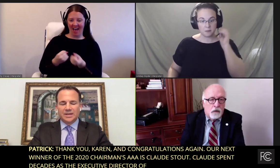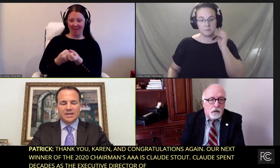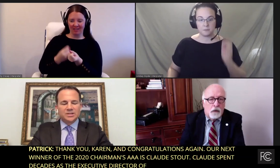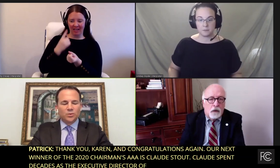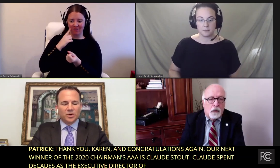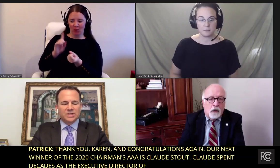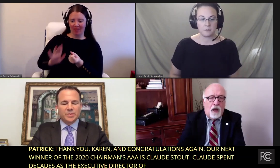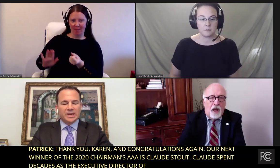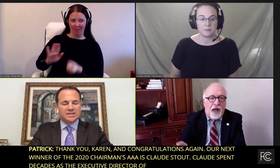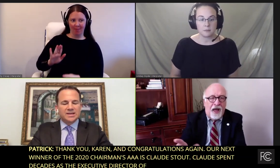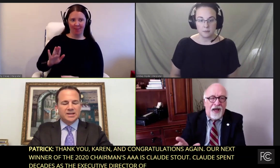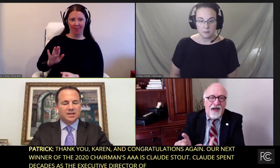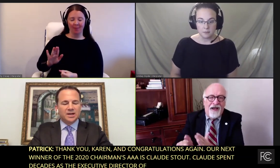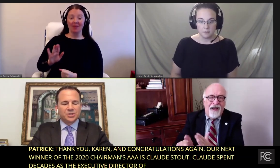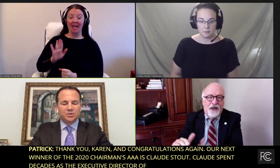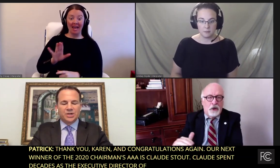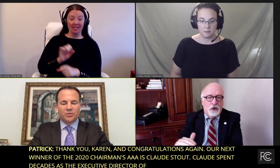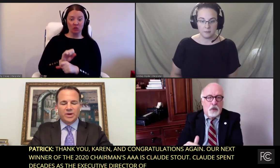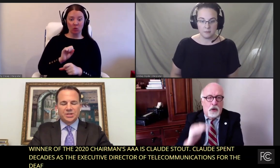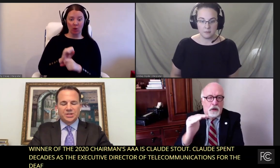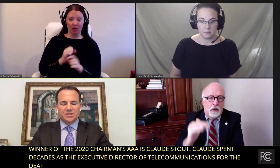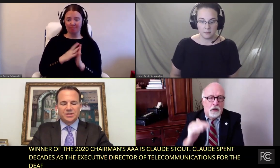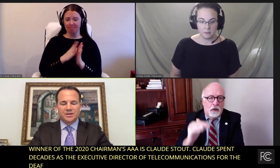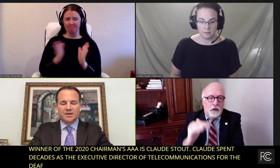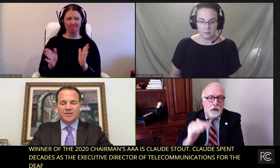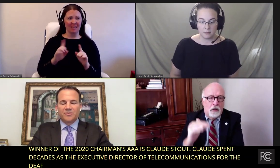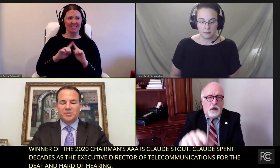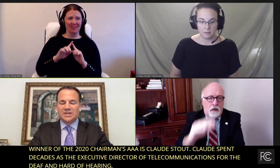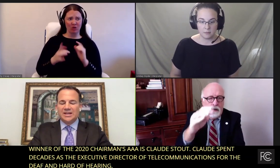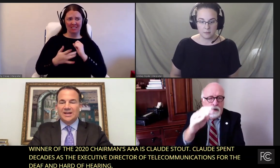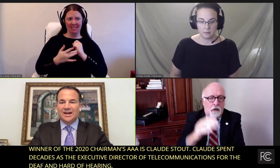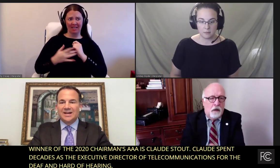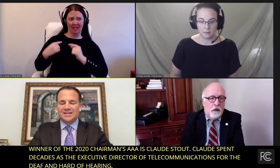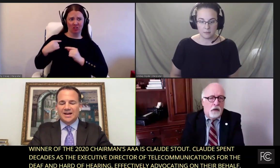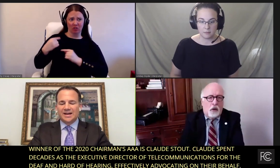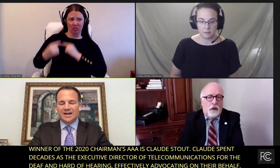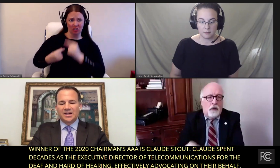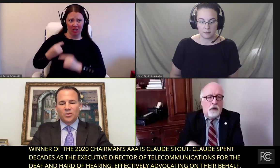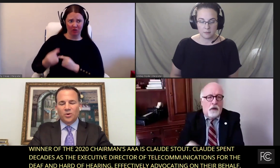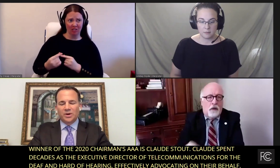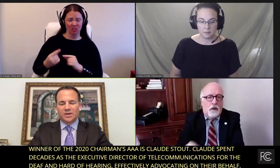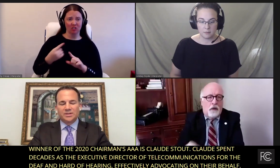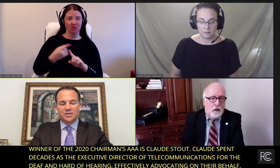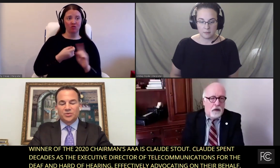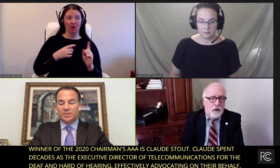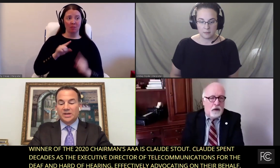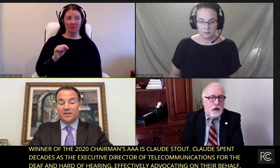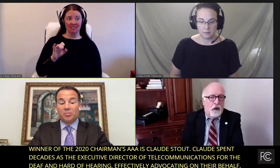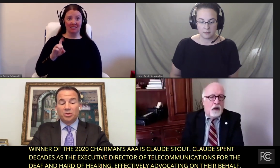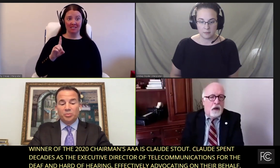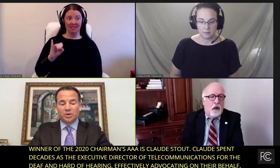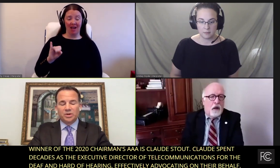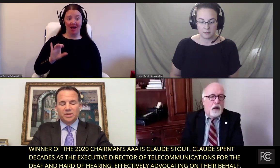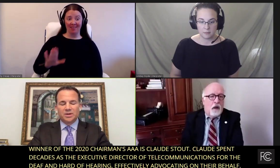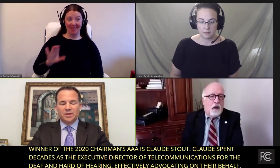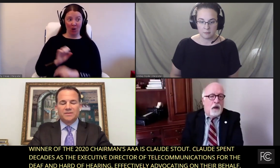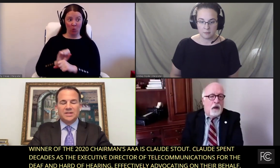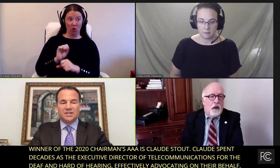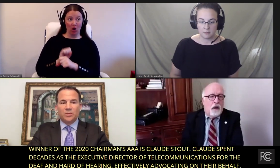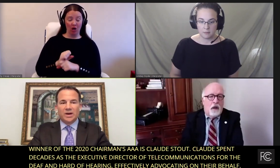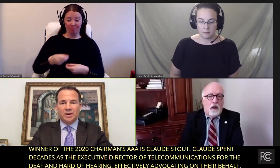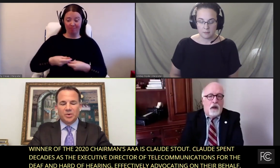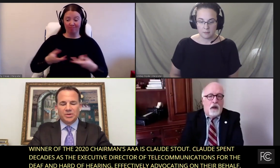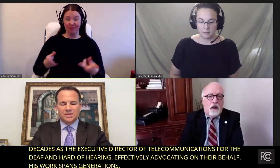His work spans technological generations from TDI's iconic work distributing their blue book